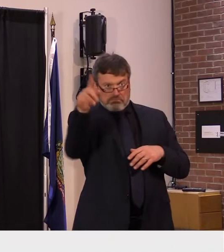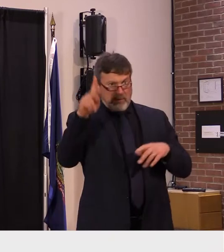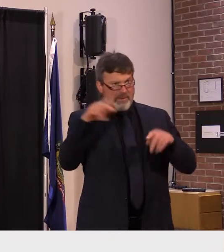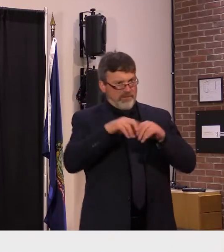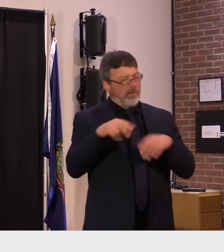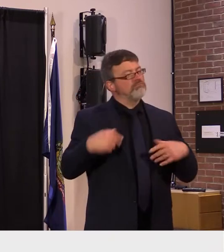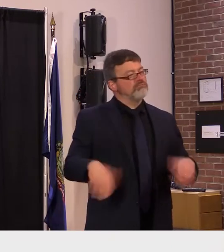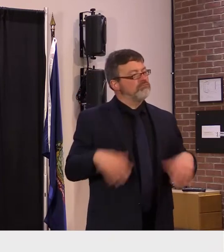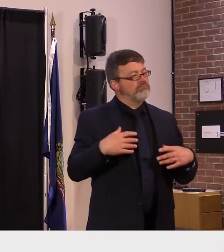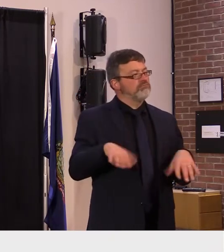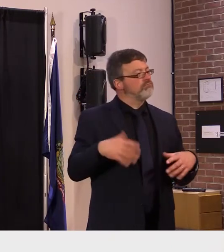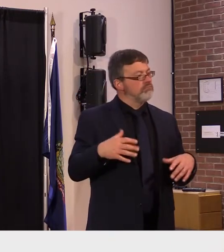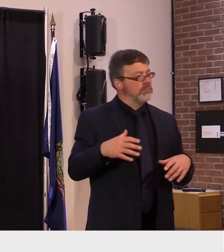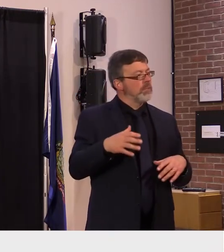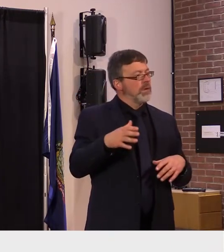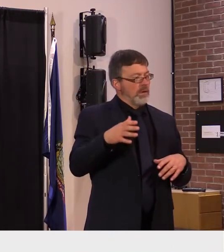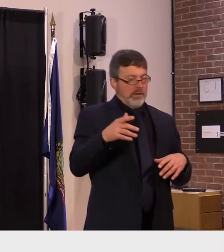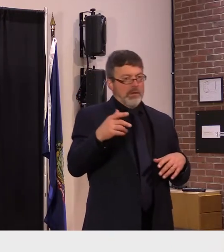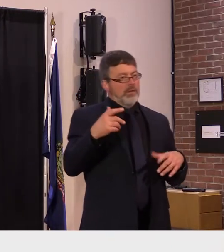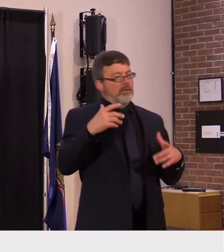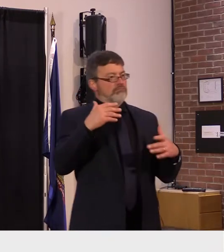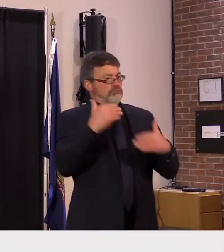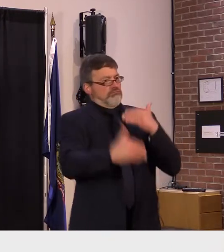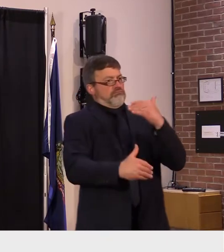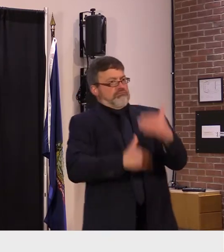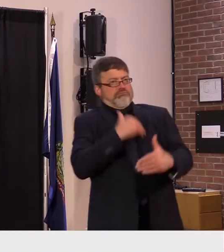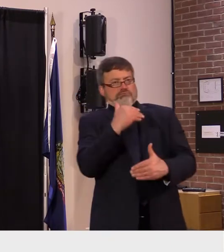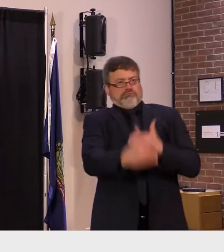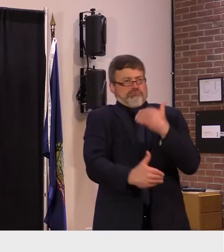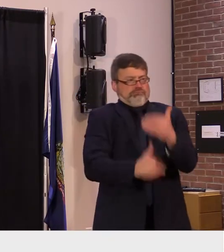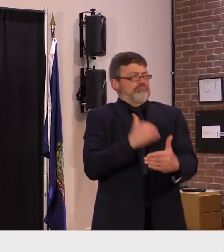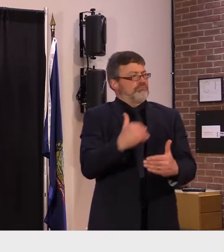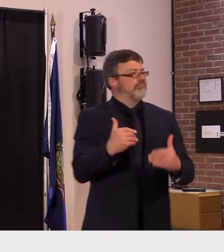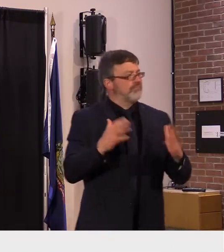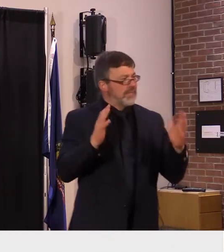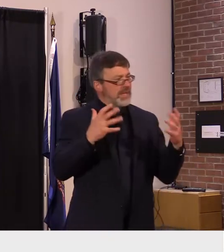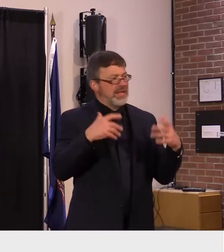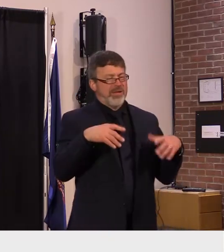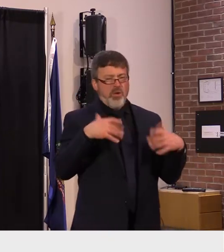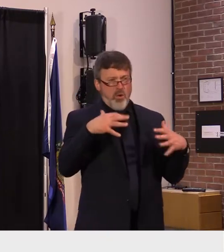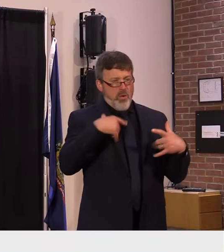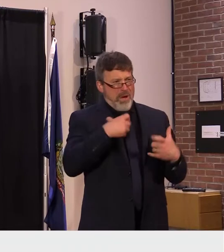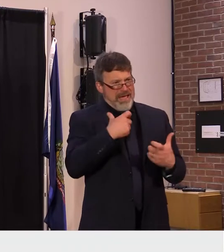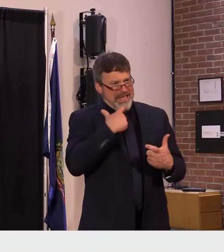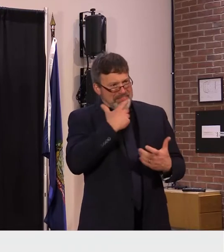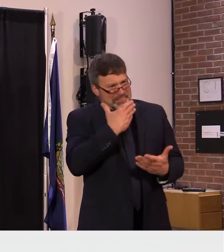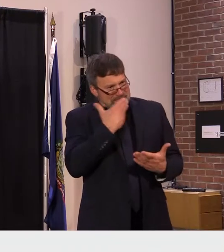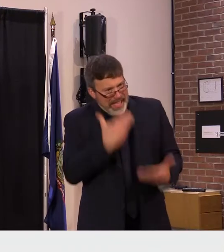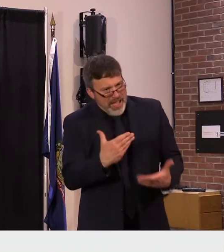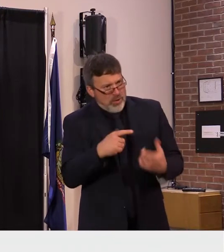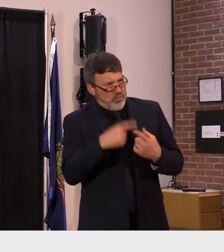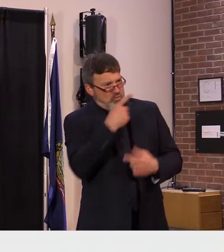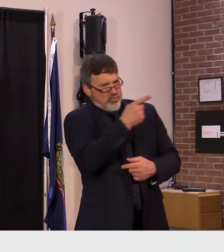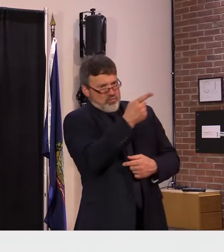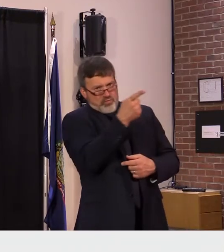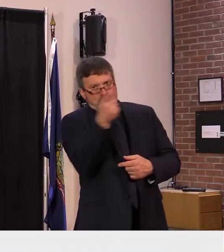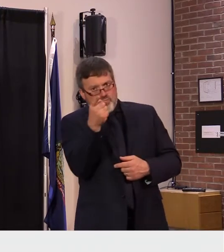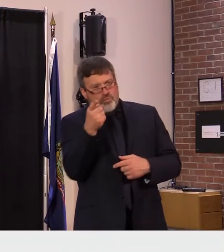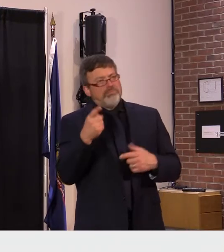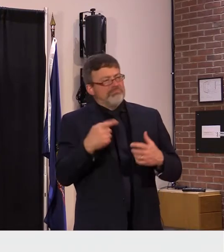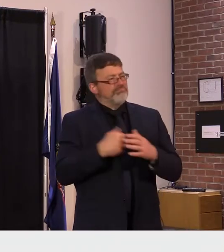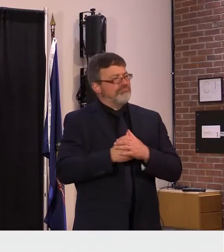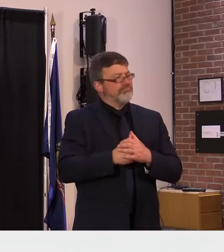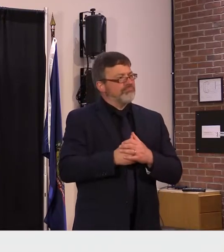in our past about saying what a wonderful place this is to live how great people are how great our communities are but boy i think the pandemic